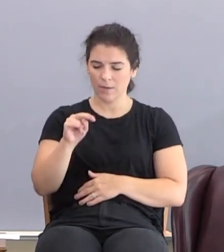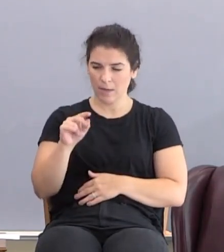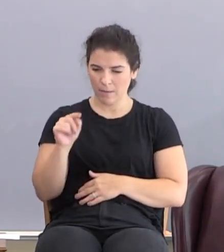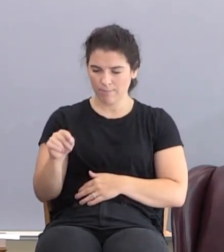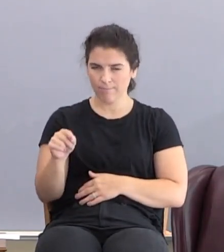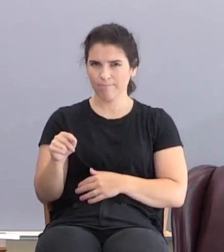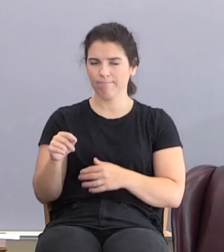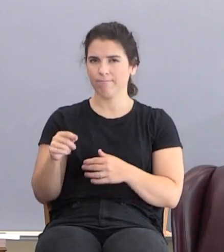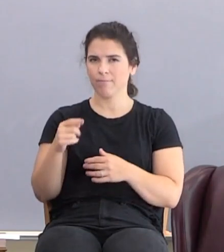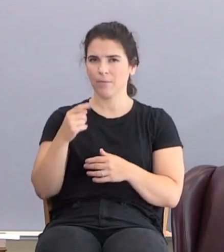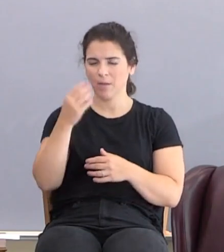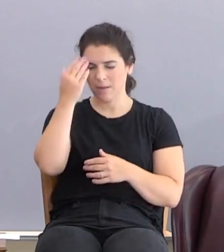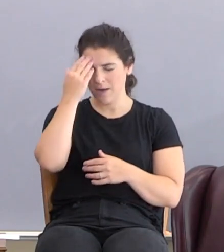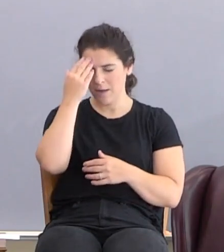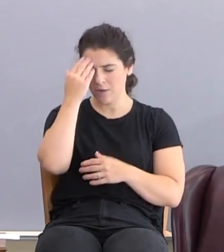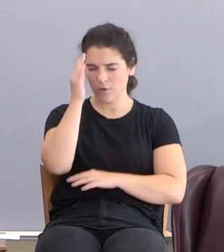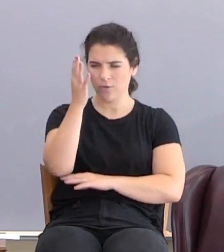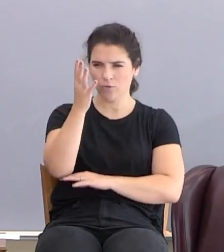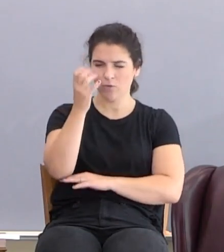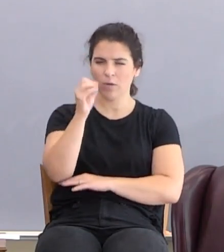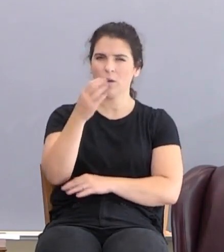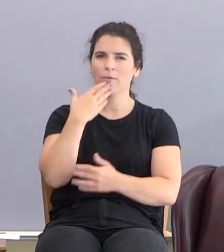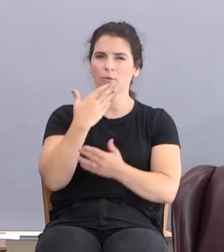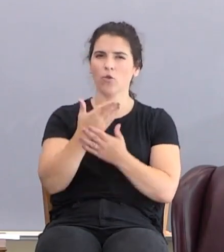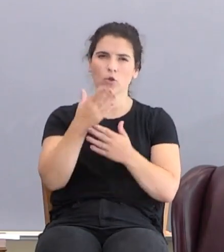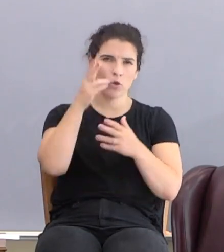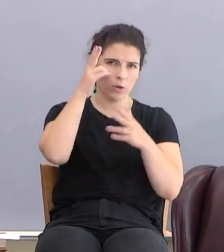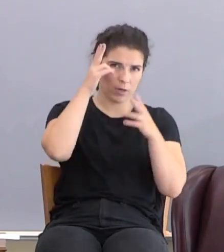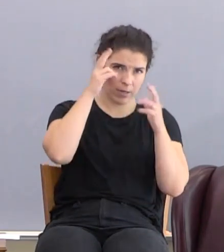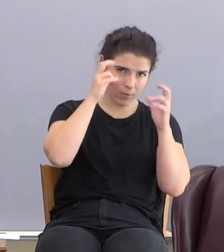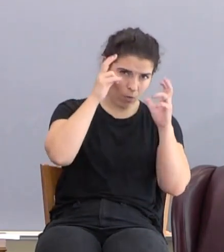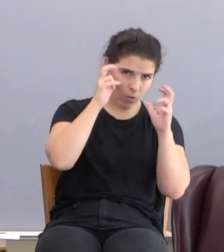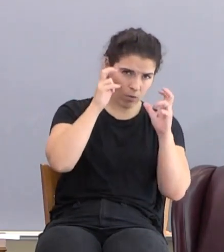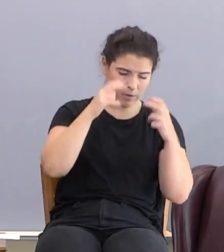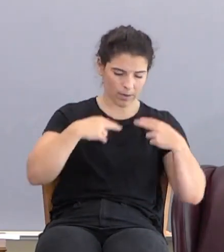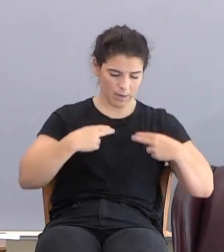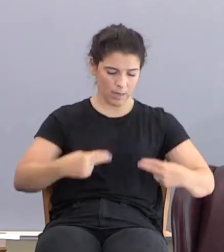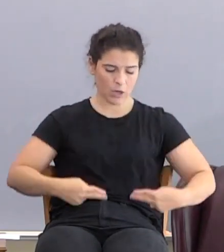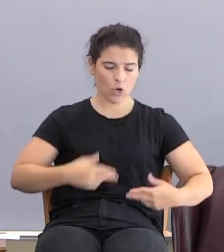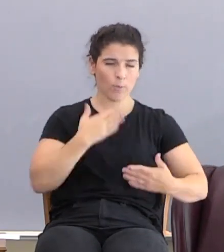the knowledge of the tree of good and evil, human good and human evil.